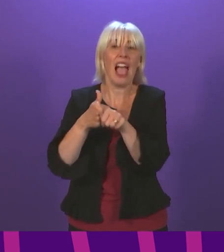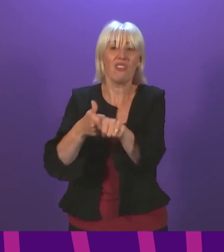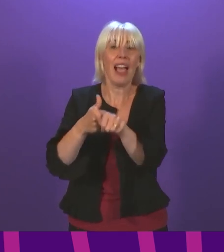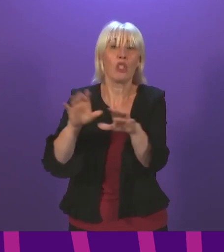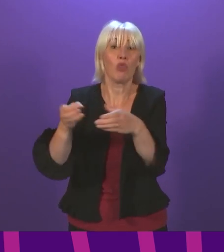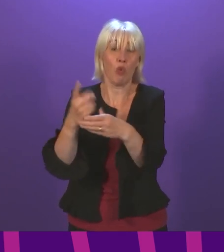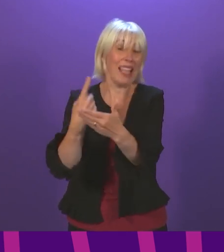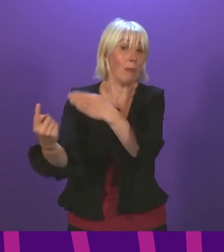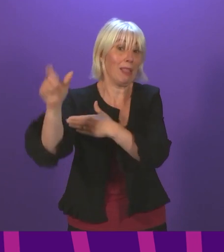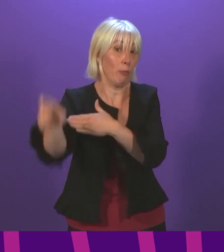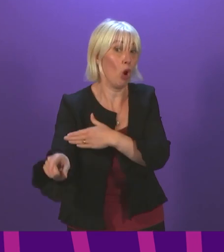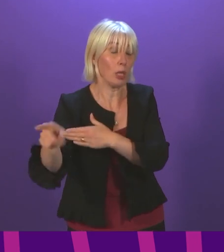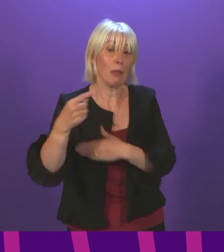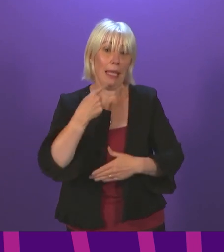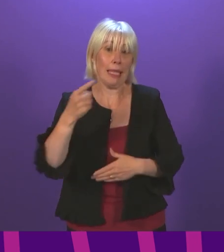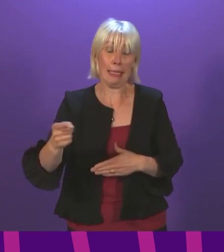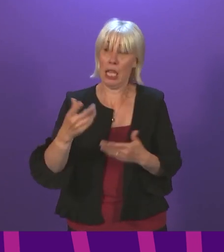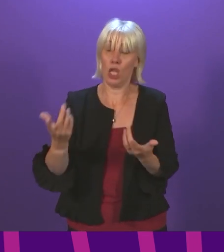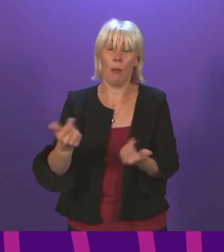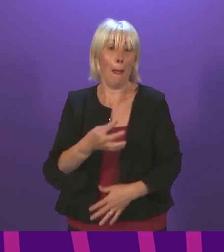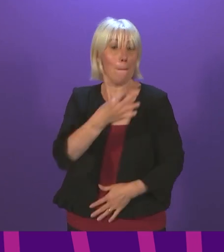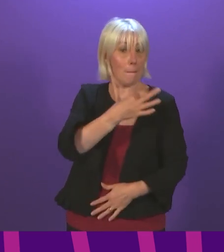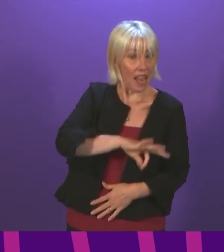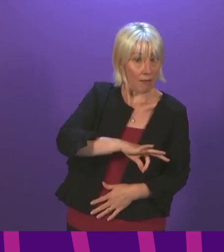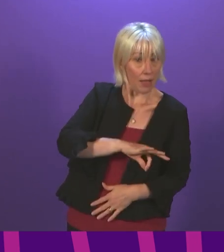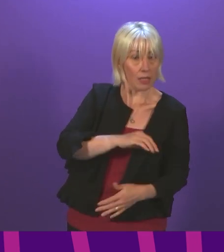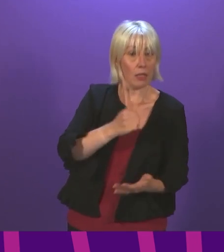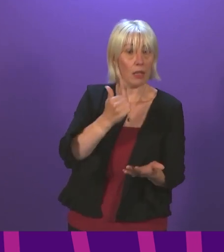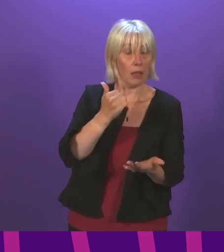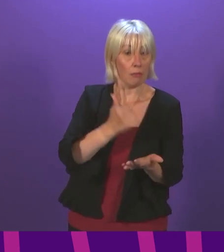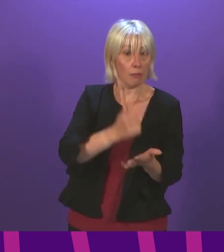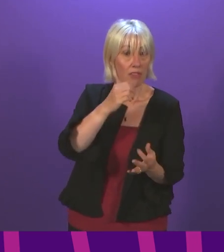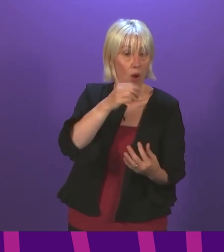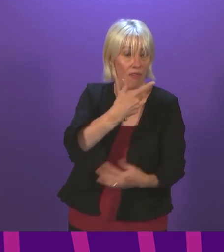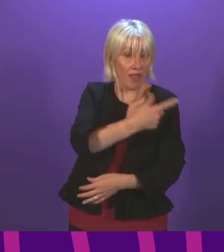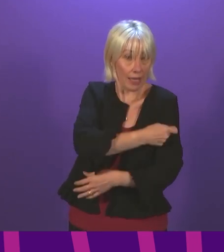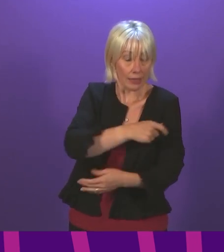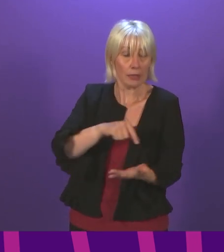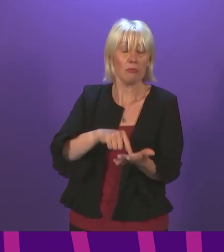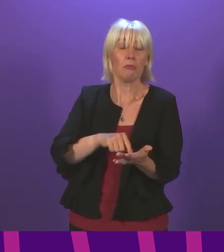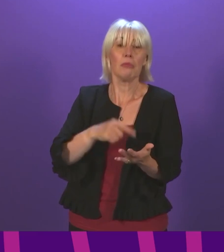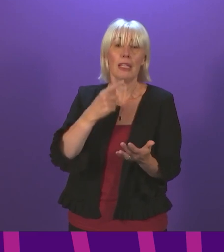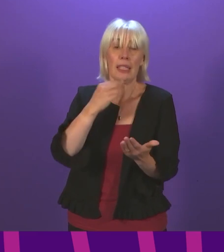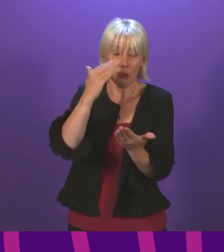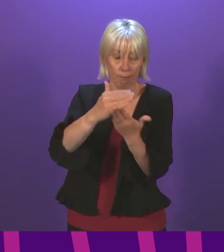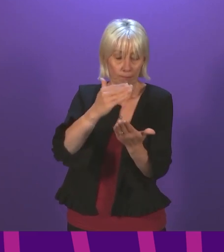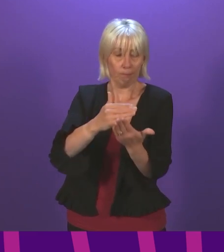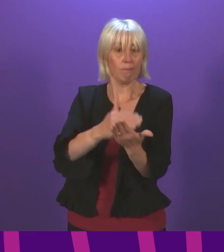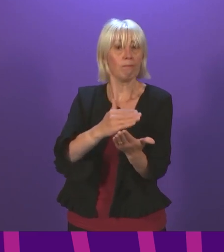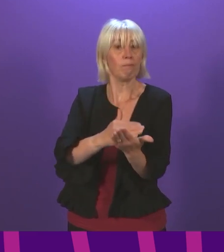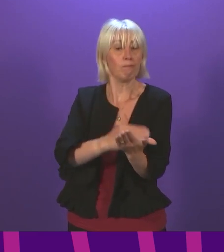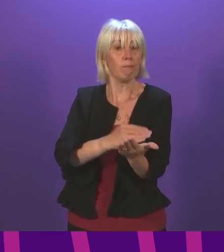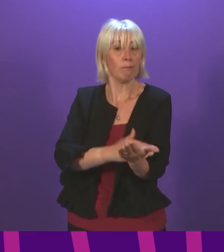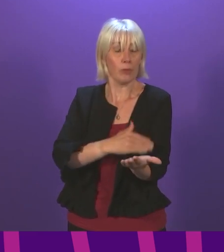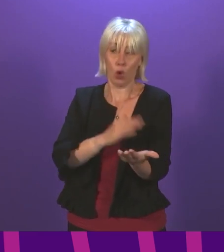and I think very well sets out both the benefits of vaccine passports, sets out the conditions that need to prevail in order